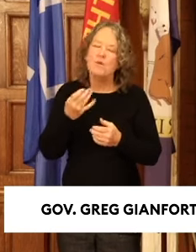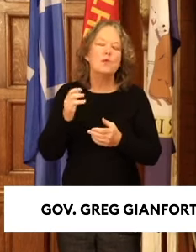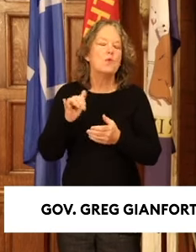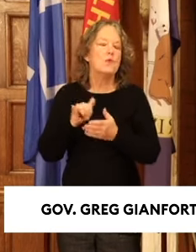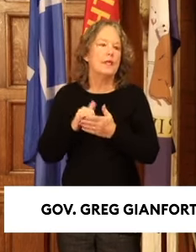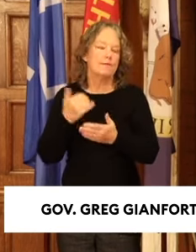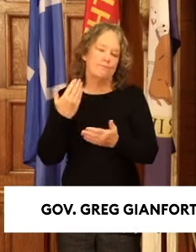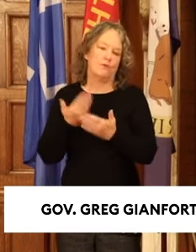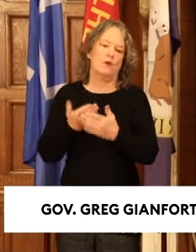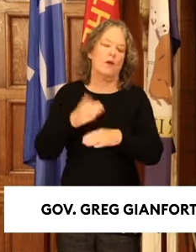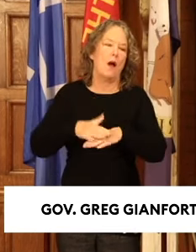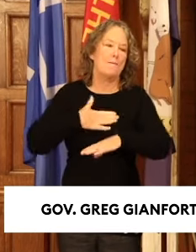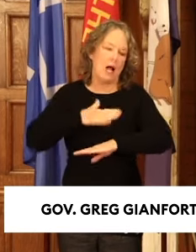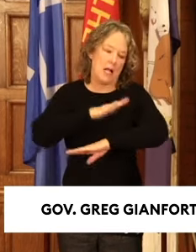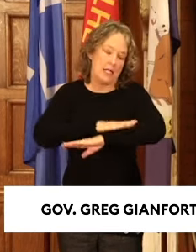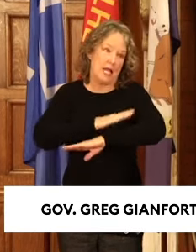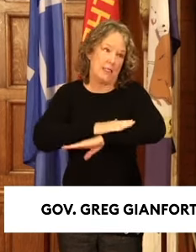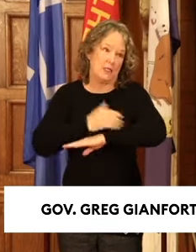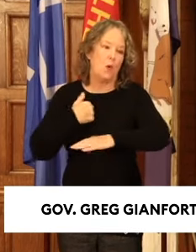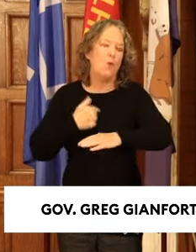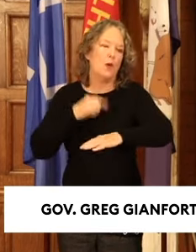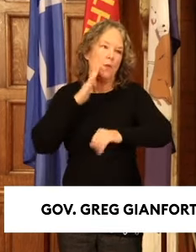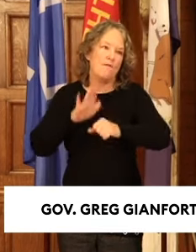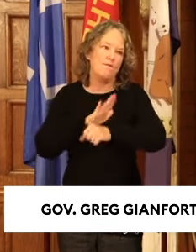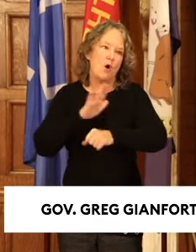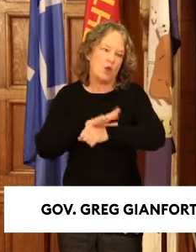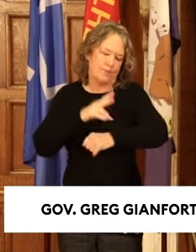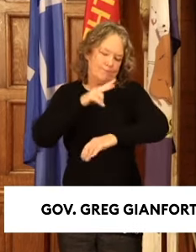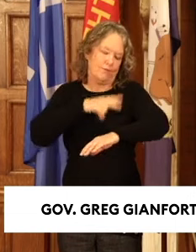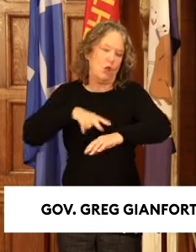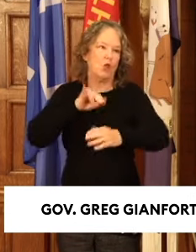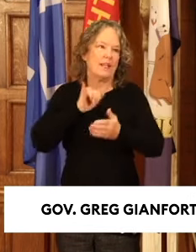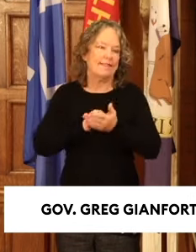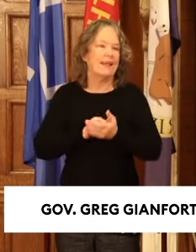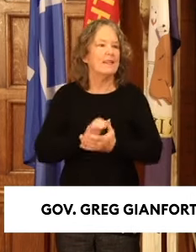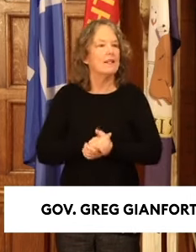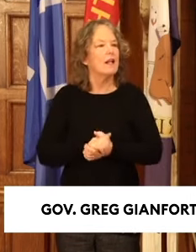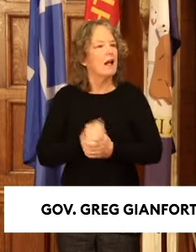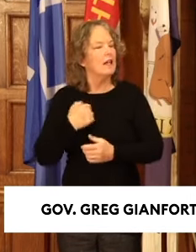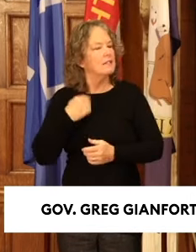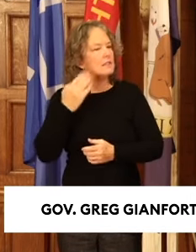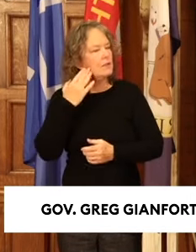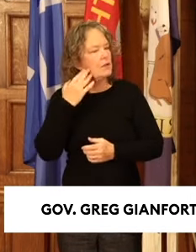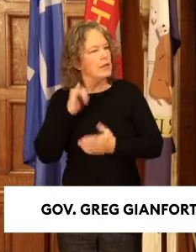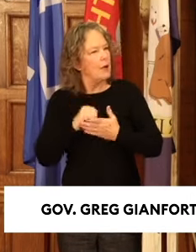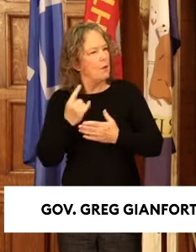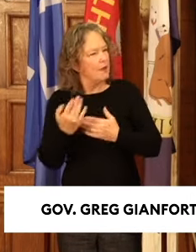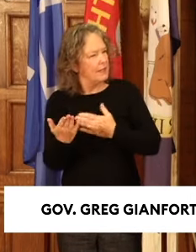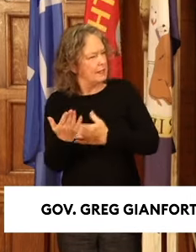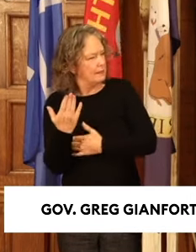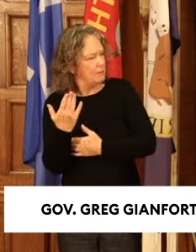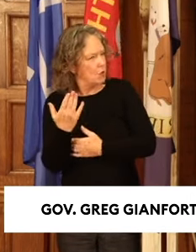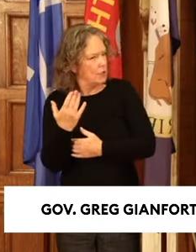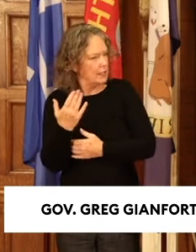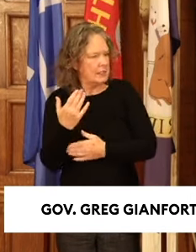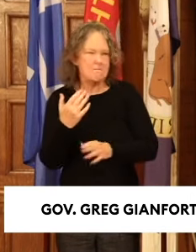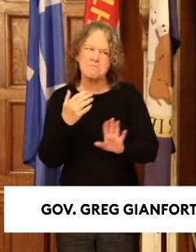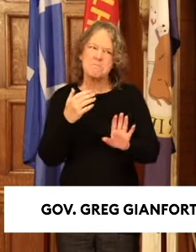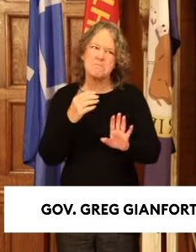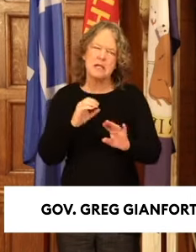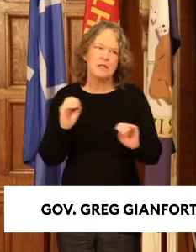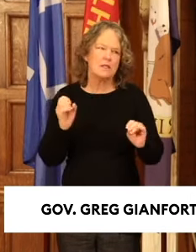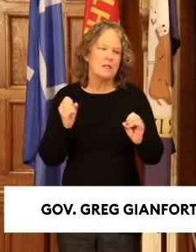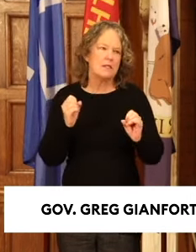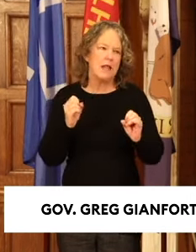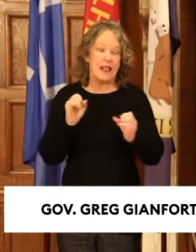give them full consideration. Sure. I guess I just knew that Lieutenant Governor Juris had come in on the one this morning. Do you know anything about that? I don't think there's been many hearings she